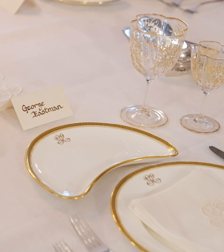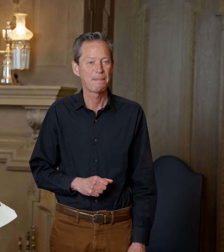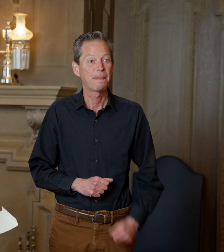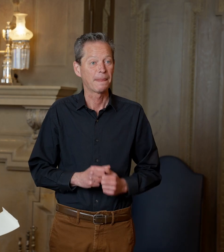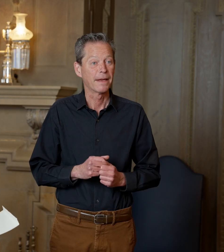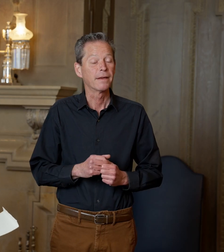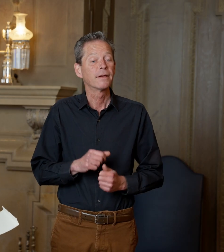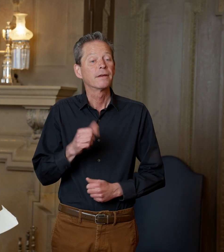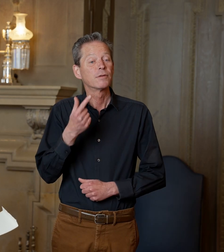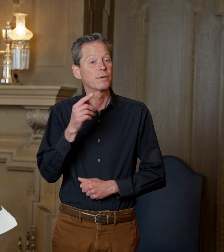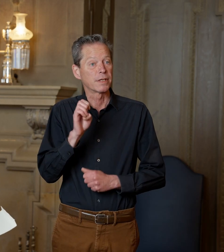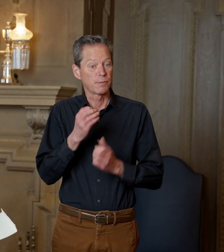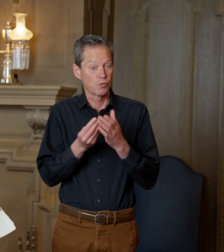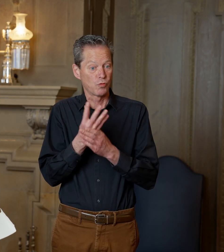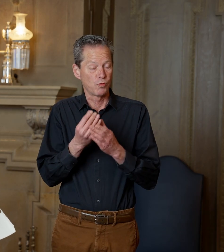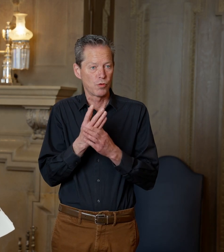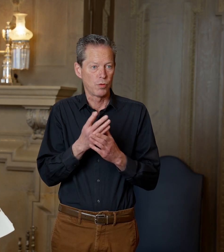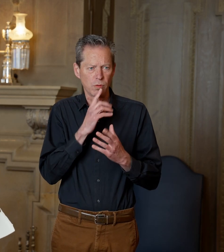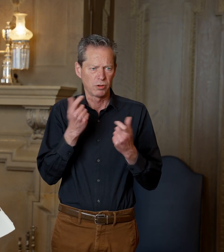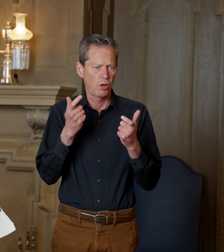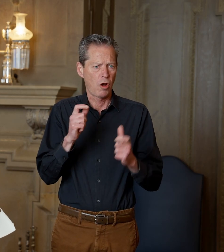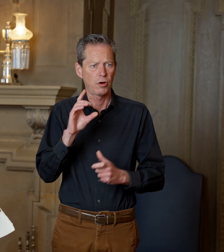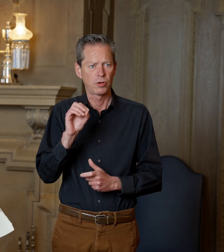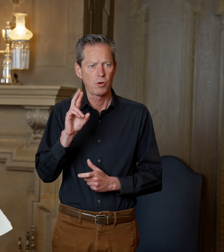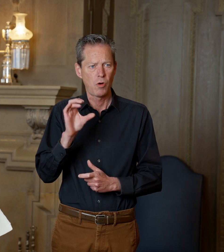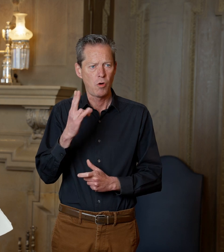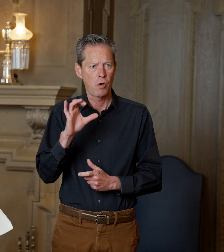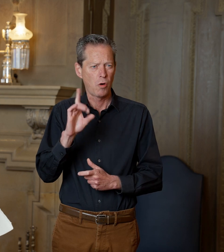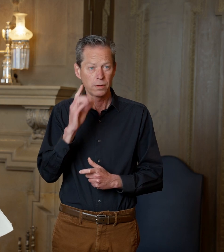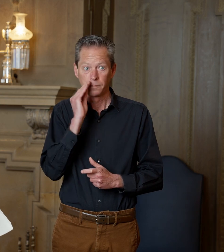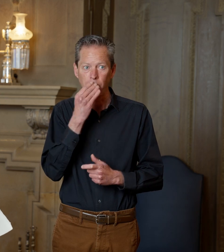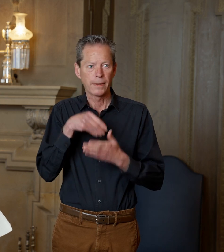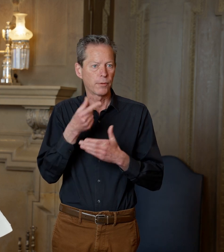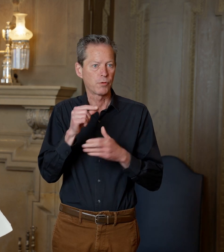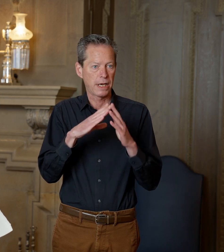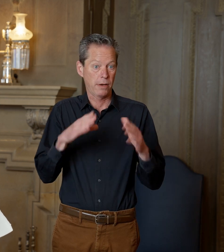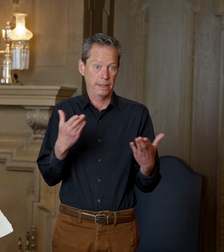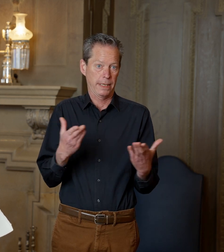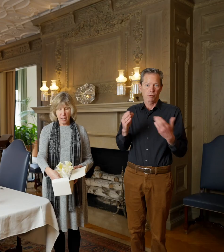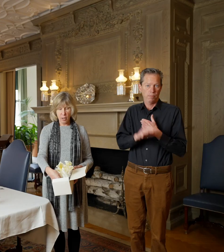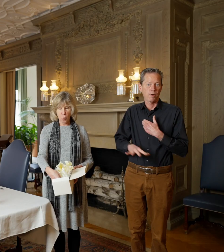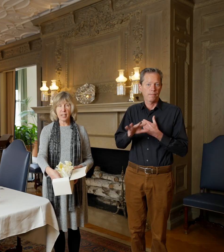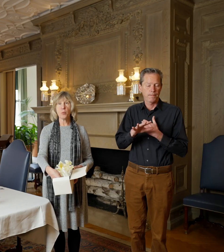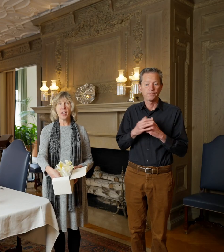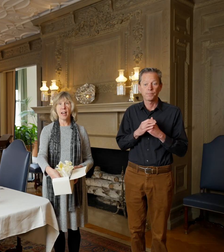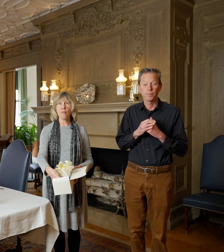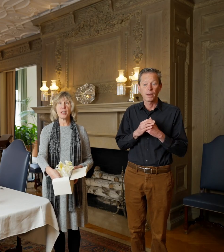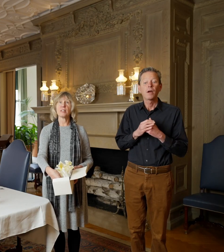Mr. Eastman grew these large orchids in his greenhouses here on the property, and when he would have his